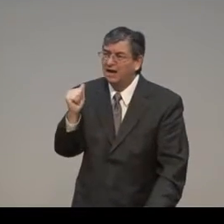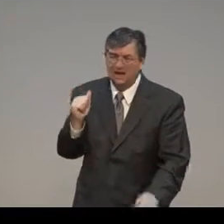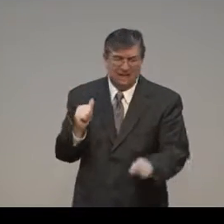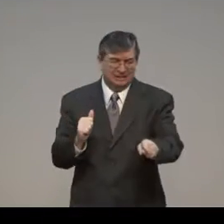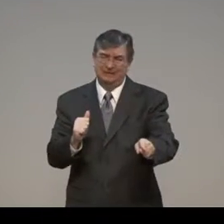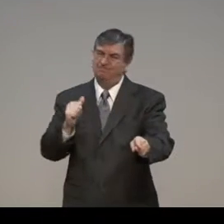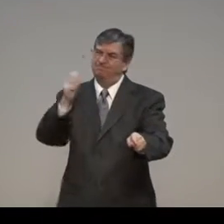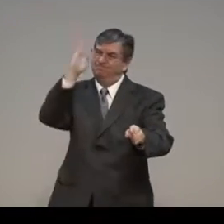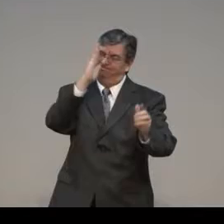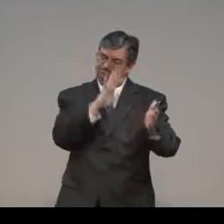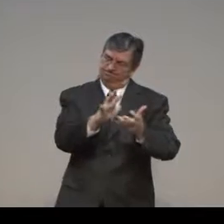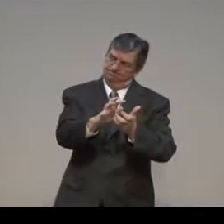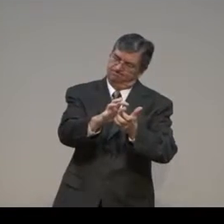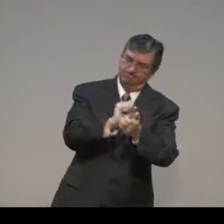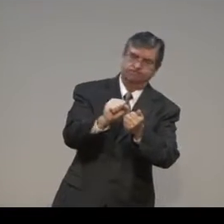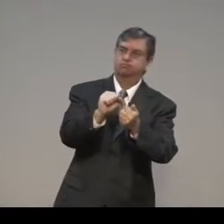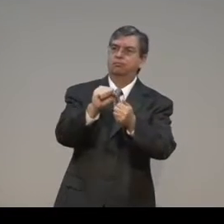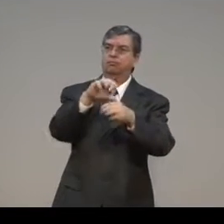Israelites was tremendous.